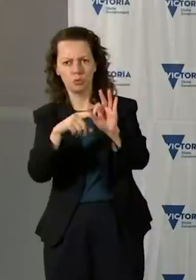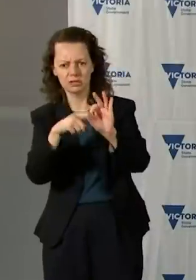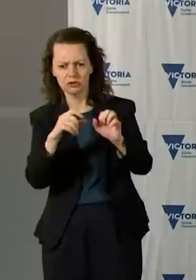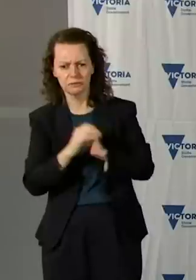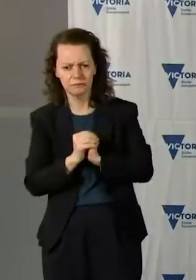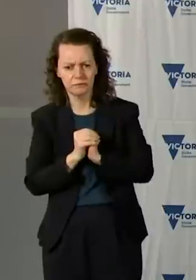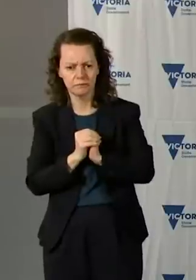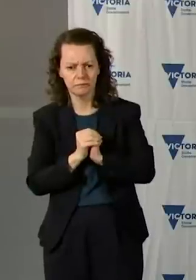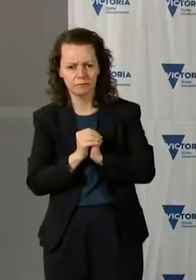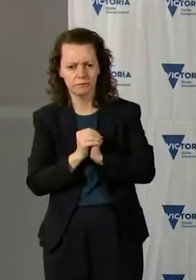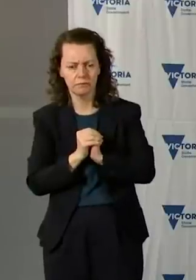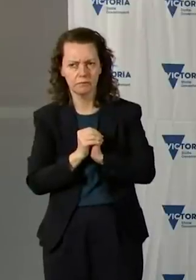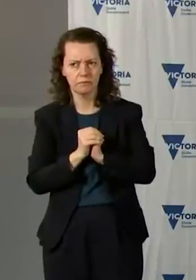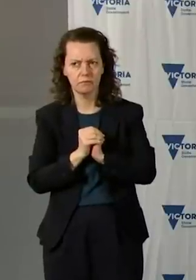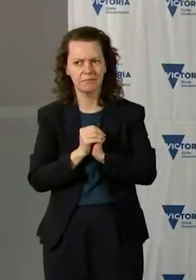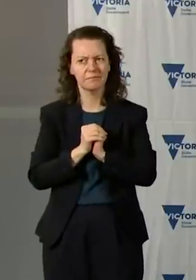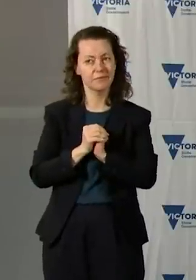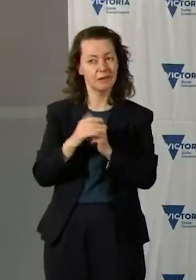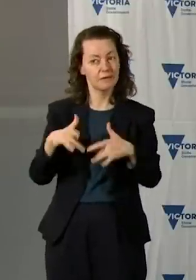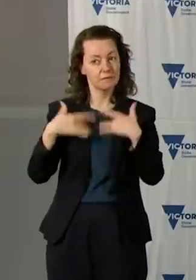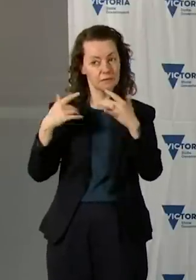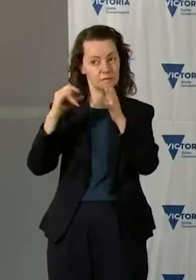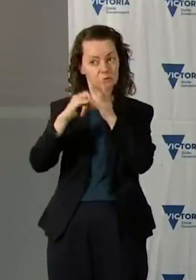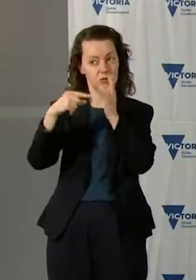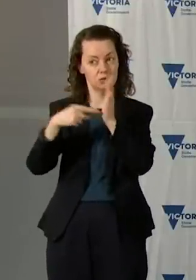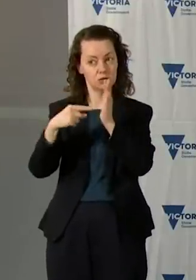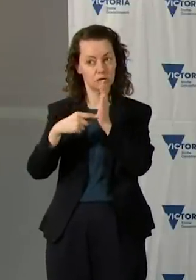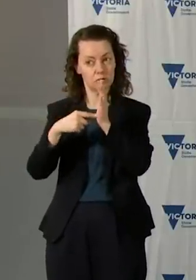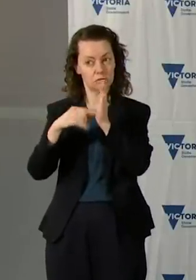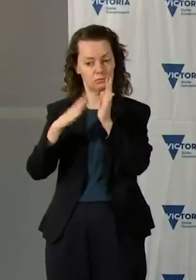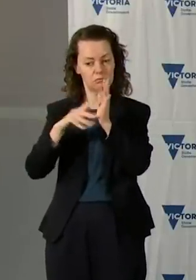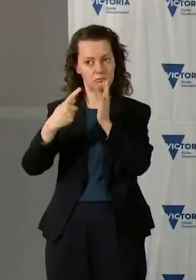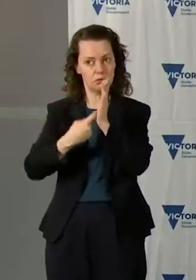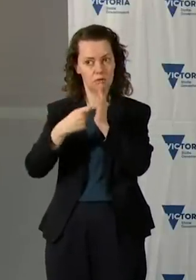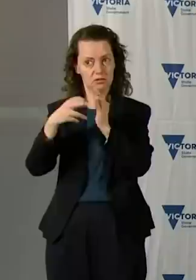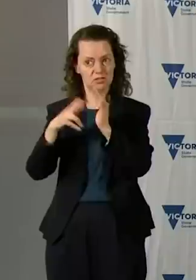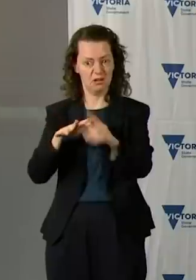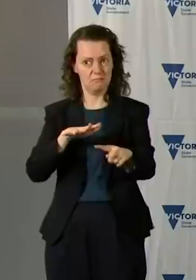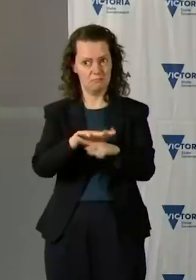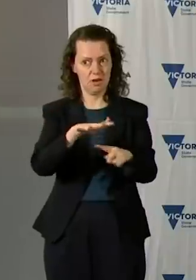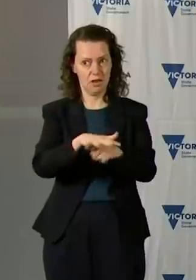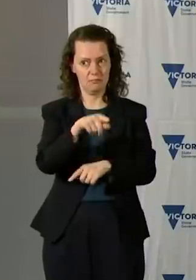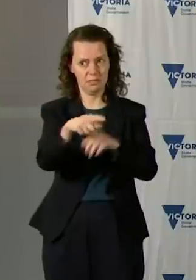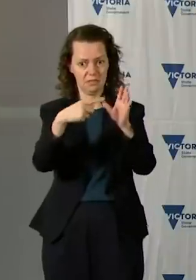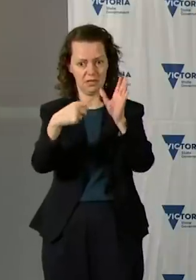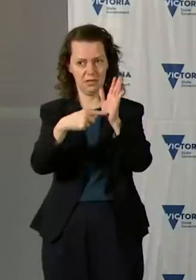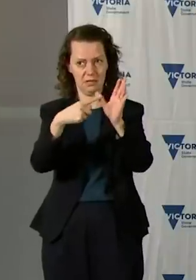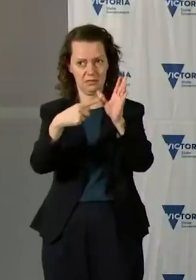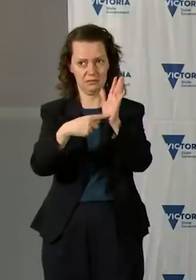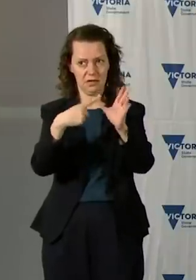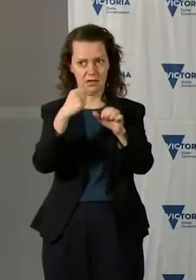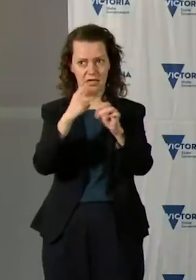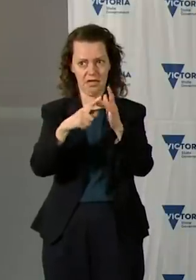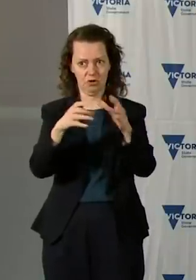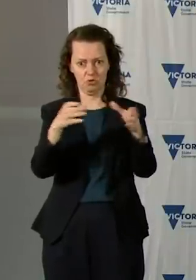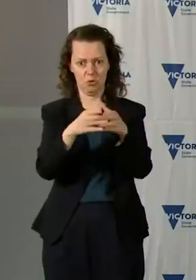Rather than blame shift, work with ATAGI. ATAGI have always, in my limited dealings throughout the course of this